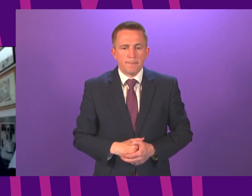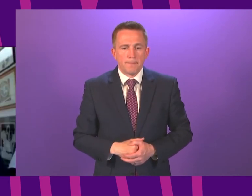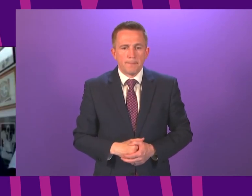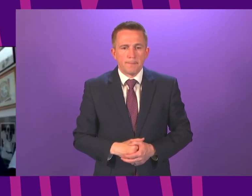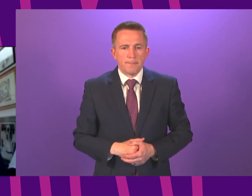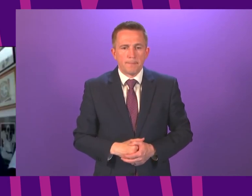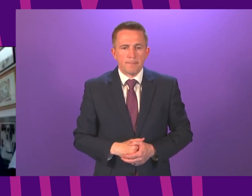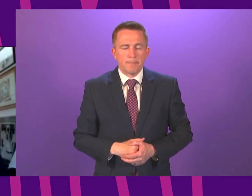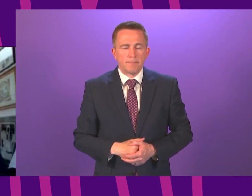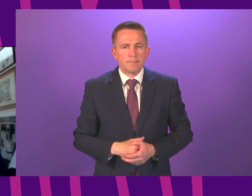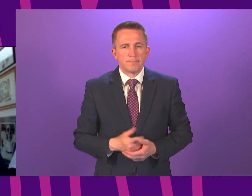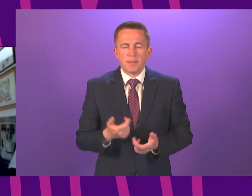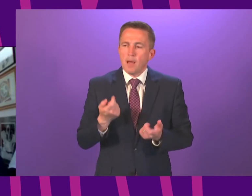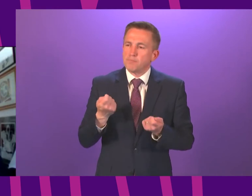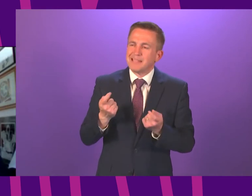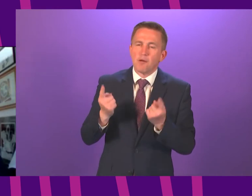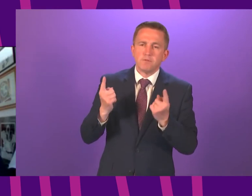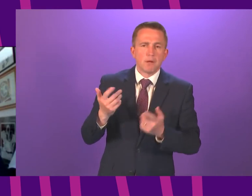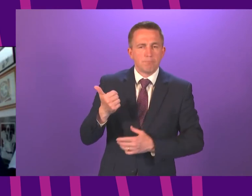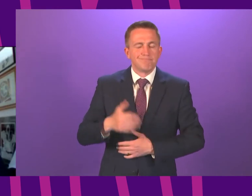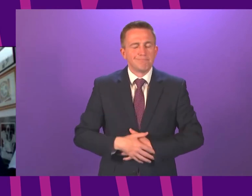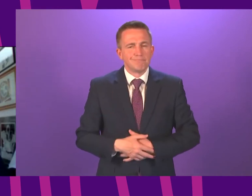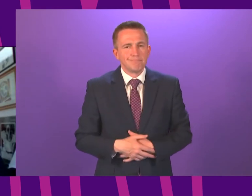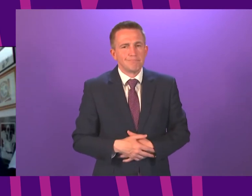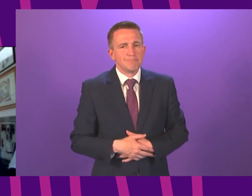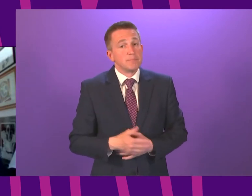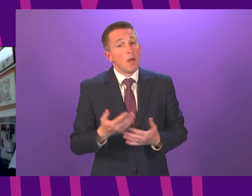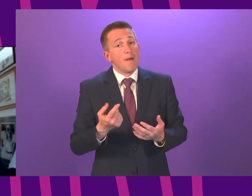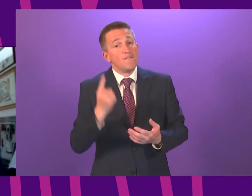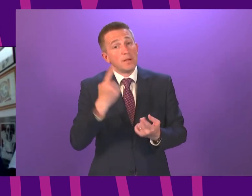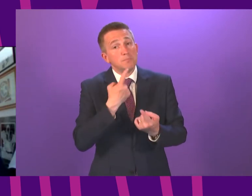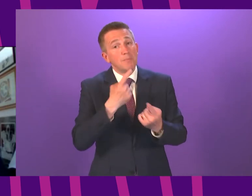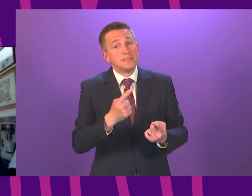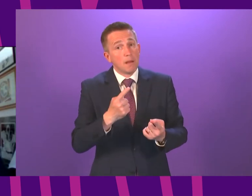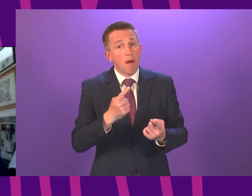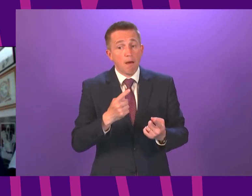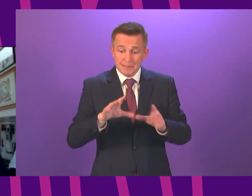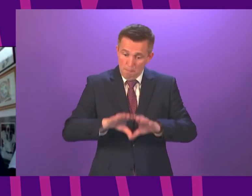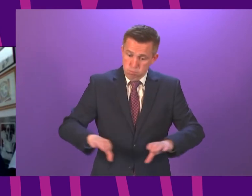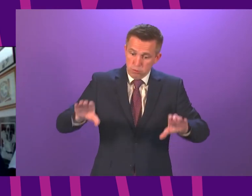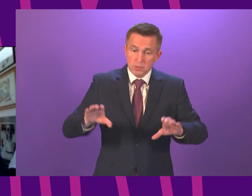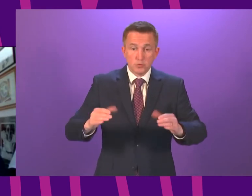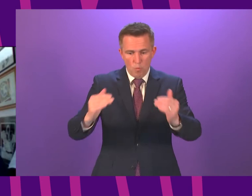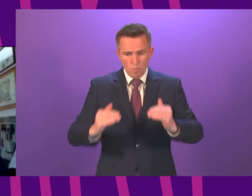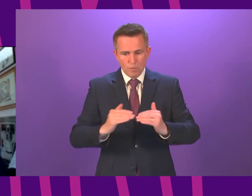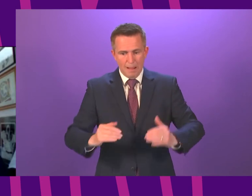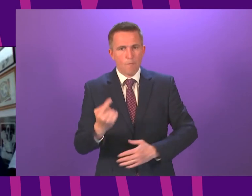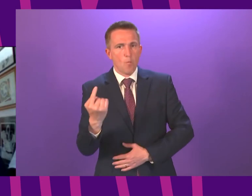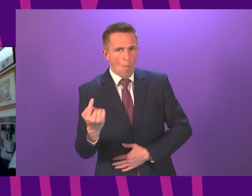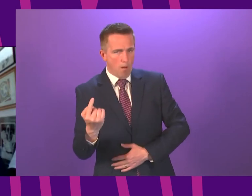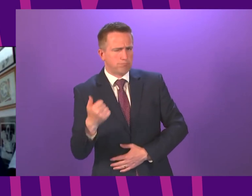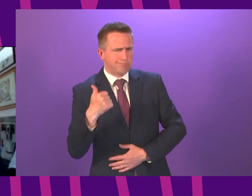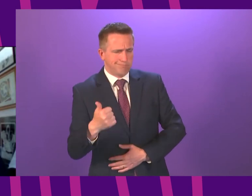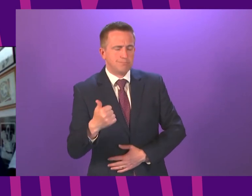thank you very much presiding officer I welcome announcement first minister that borders will be moving to level one but I want to focus on the